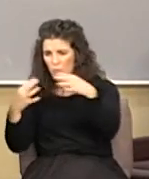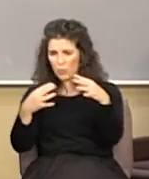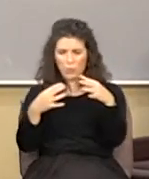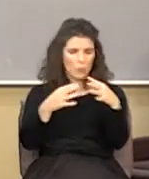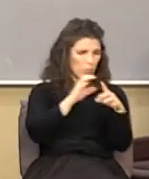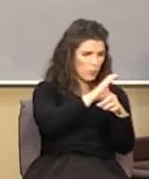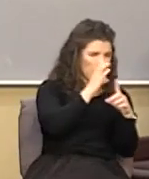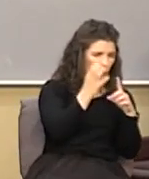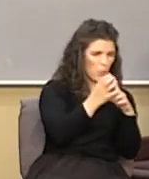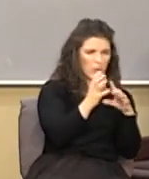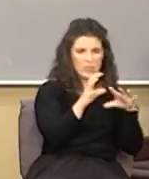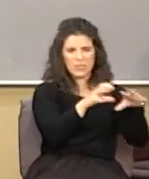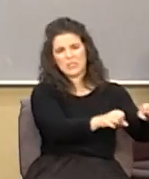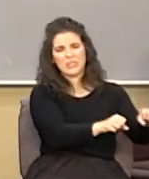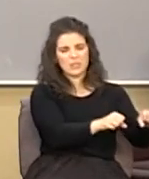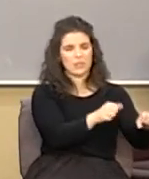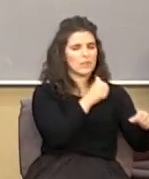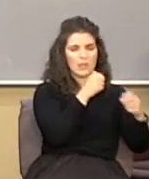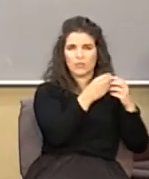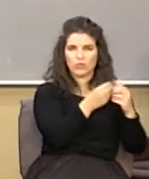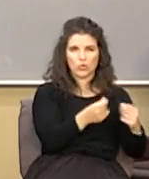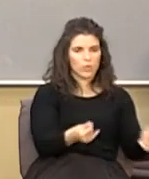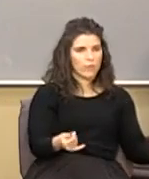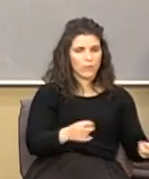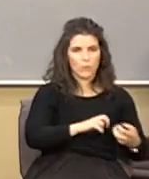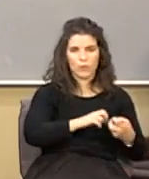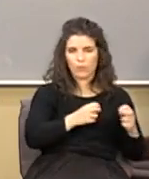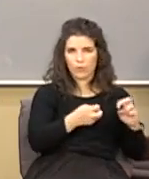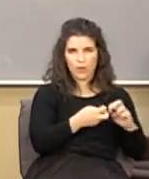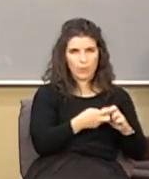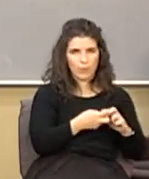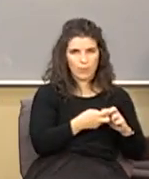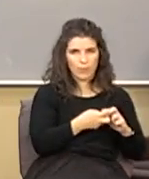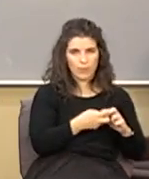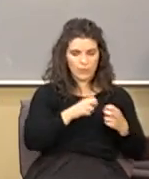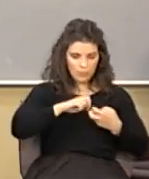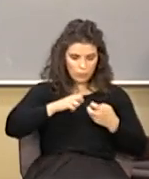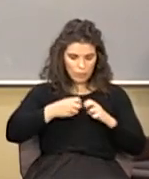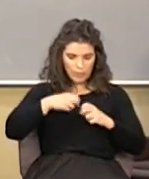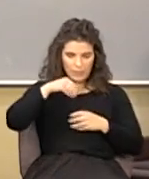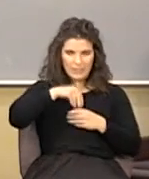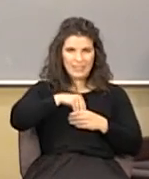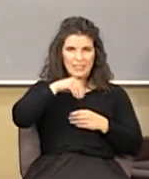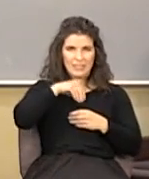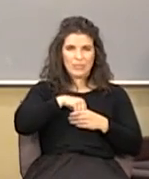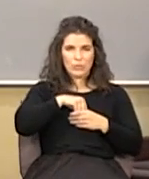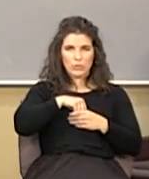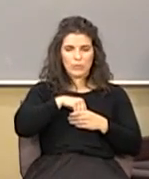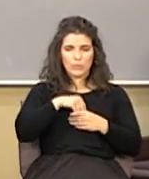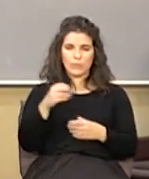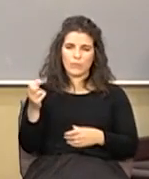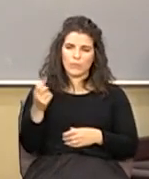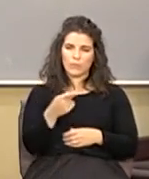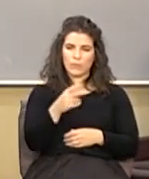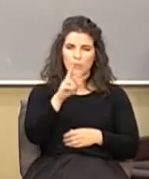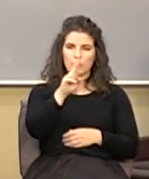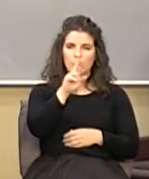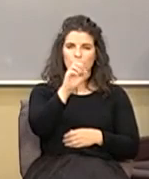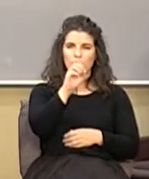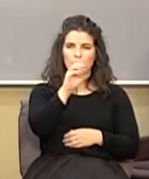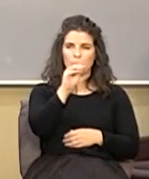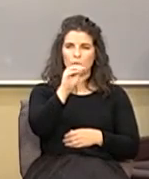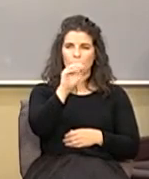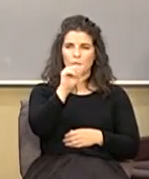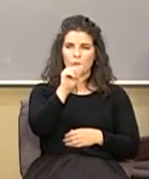handcuffs doesn't solve the problem because the problem is in here come back with me to Romans chapter one